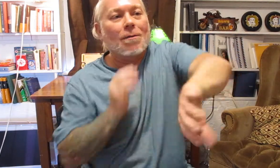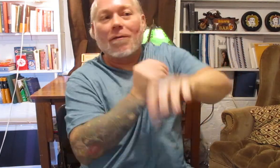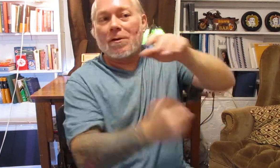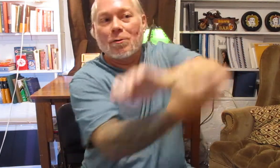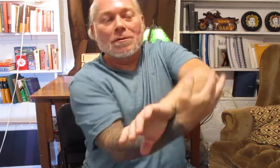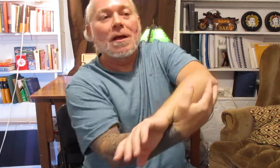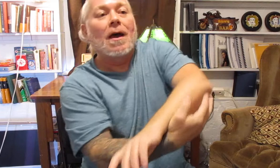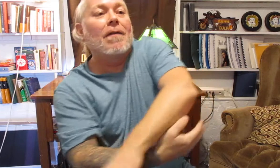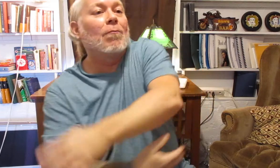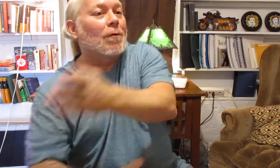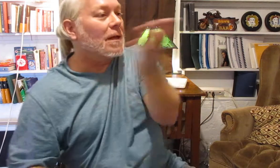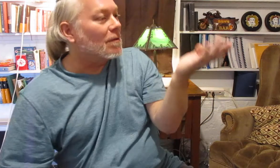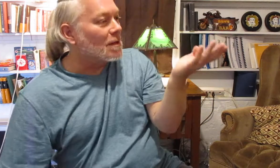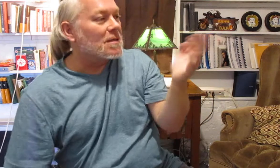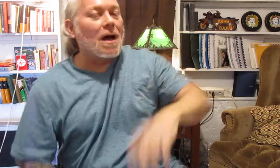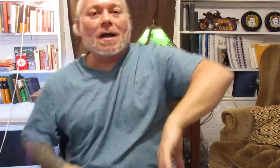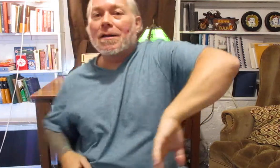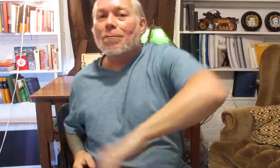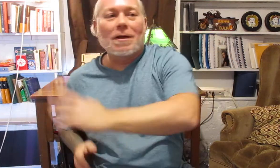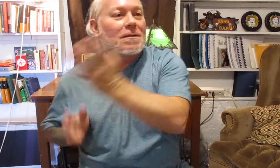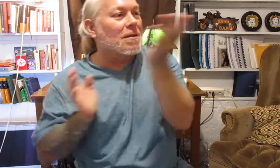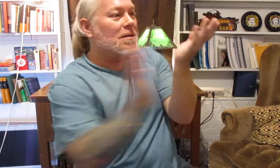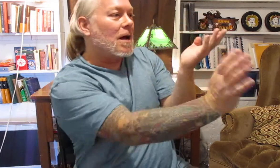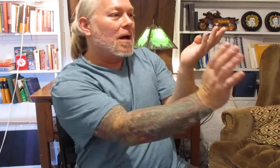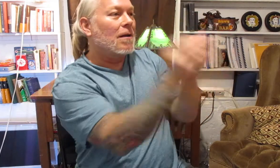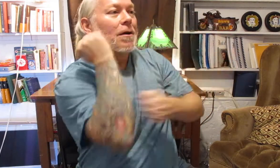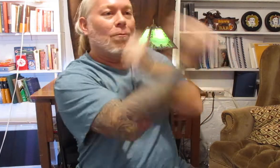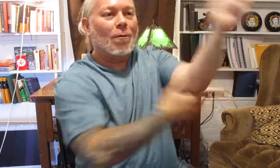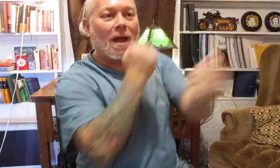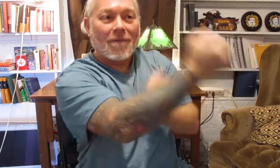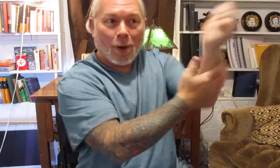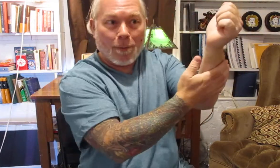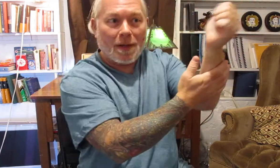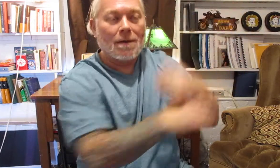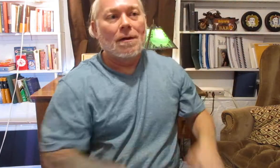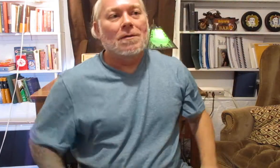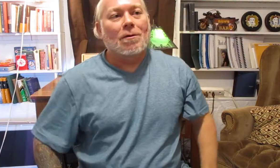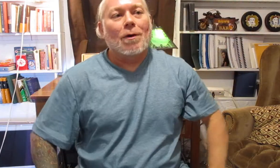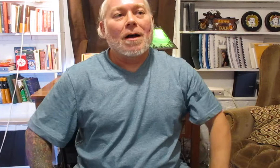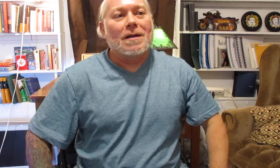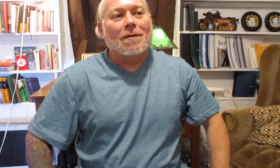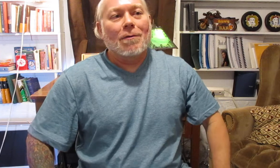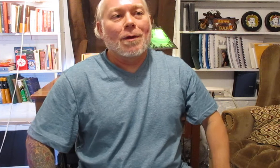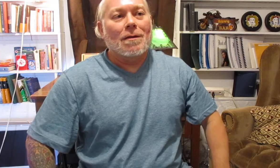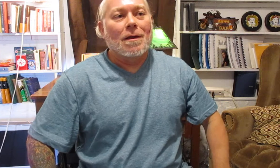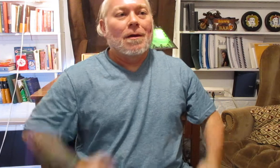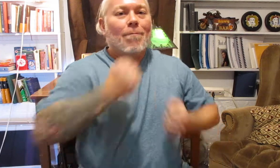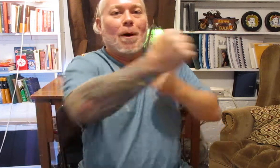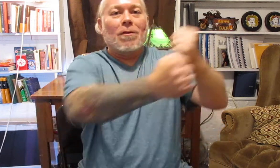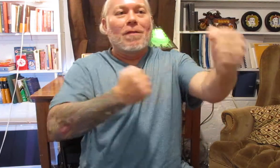of our tools and then we'll get to the side we'll get to the side where we have an opening so we're not dealing with both of the